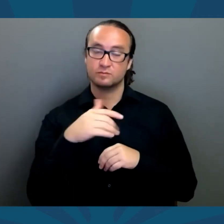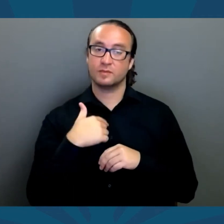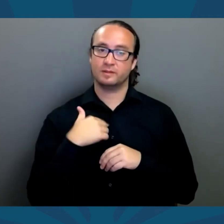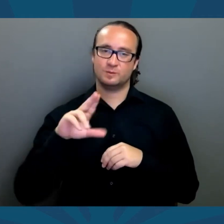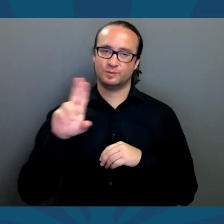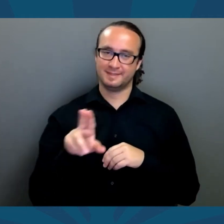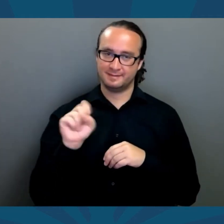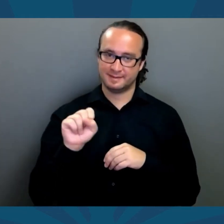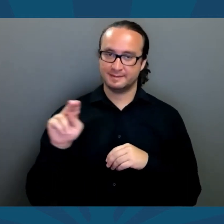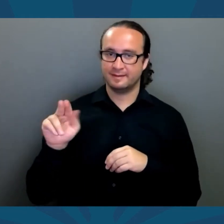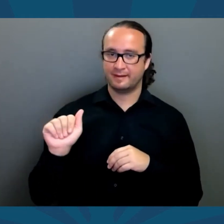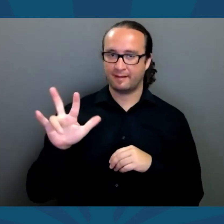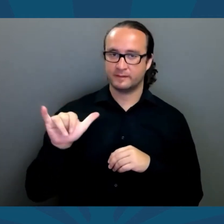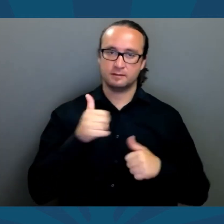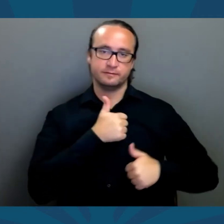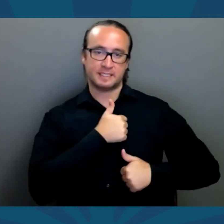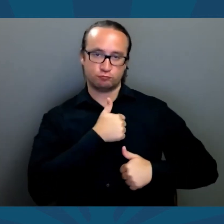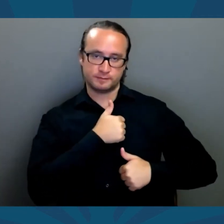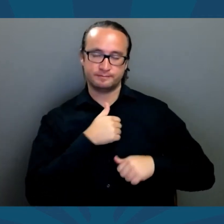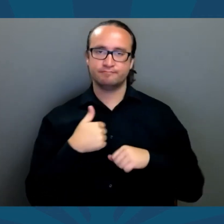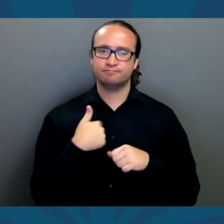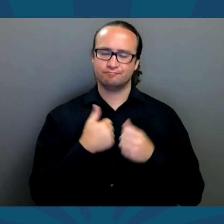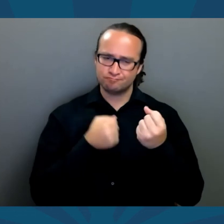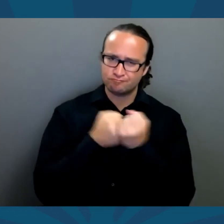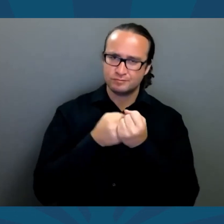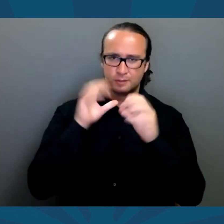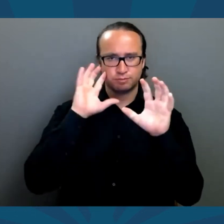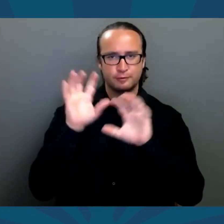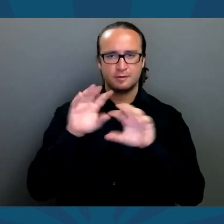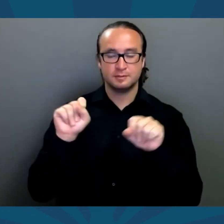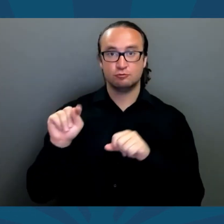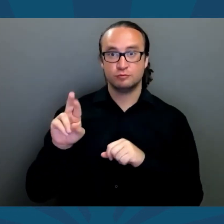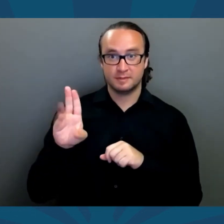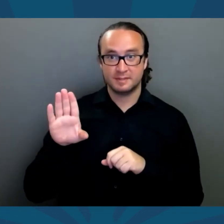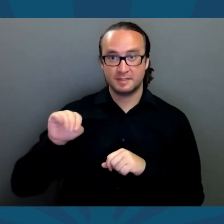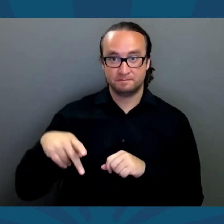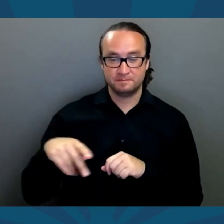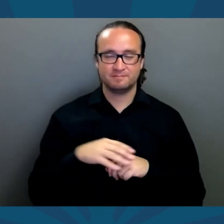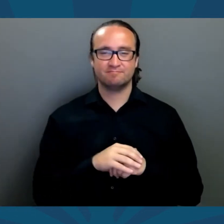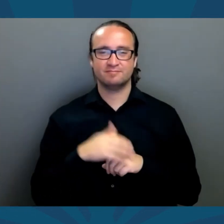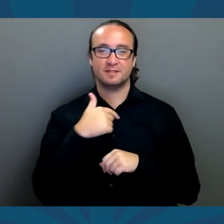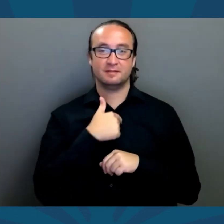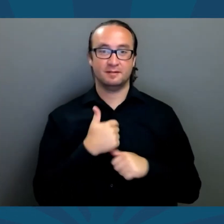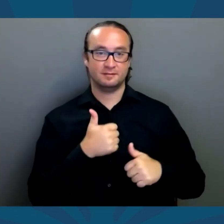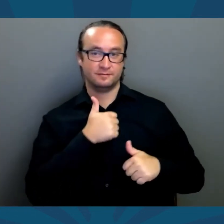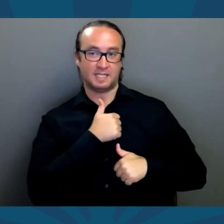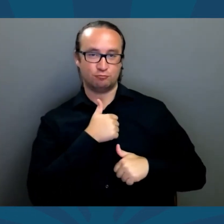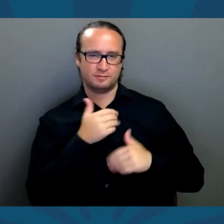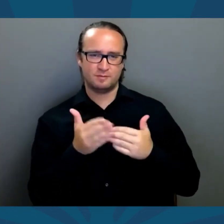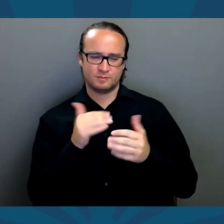As follows, I am a U.S. Navy veteran, a supporter of President Trump,